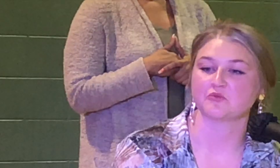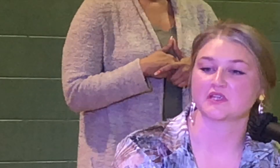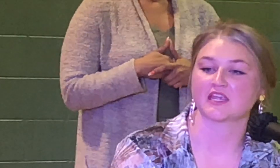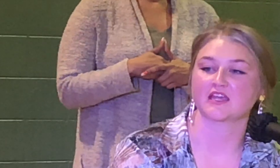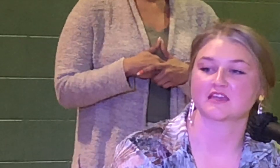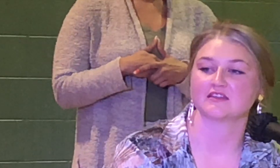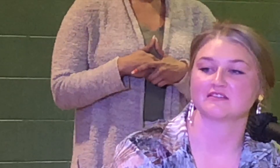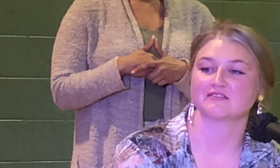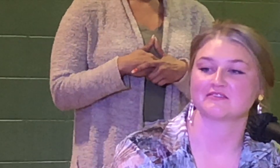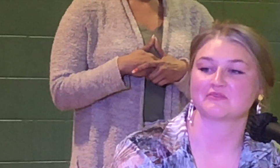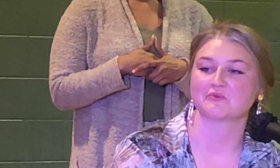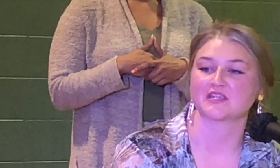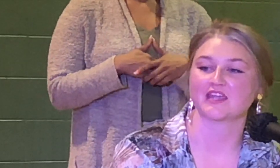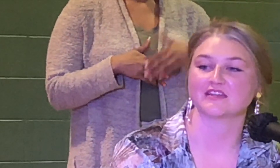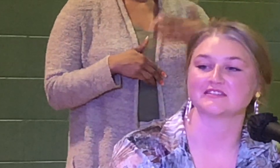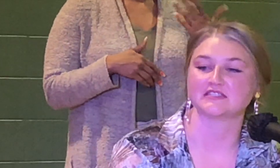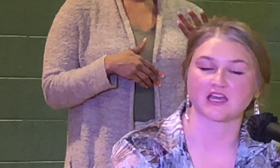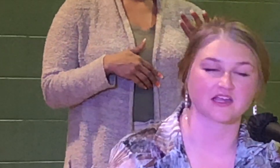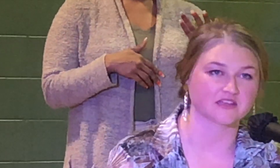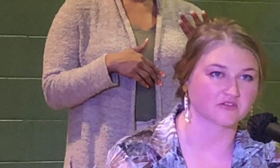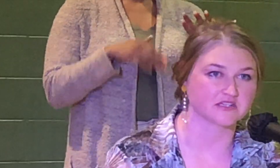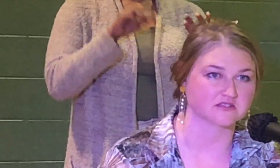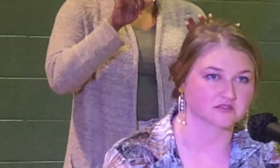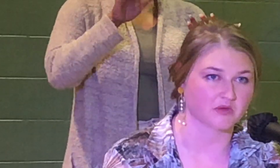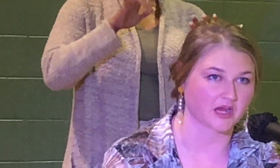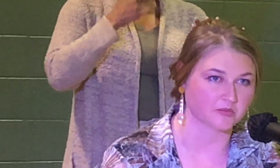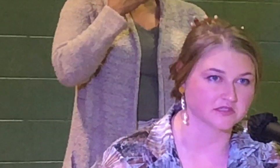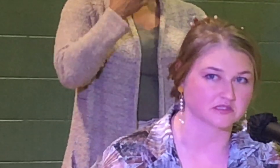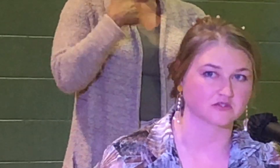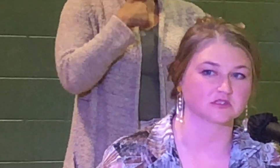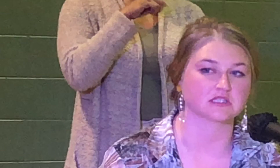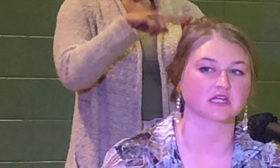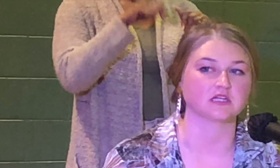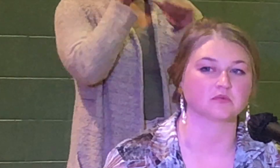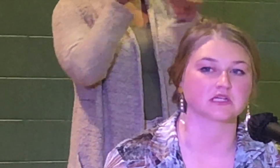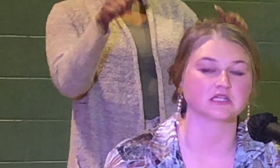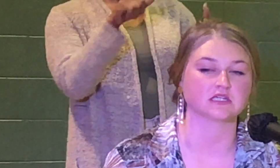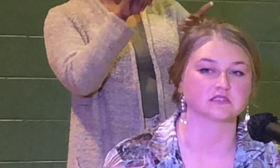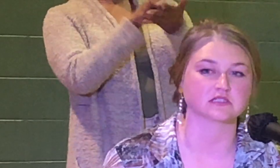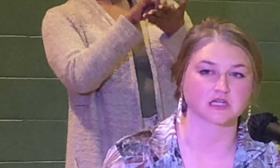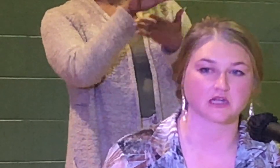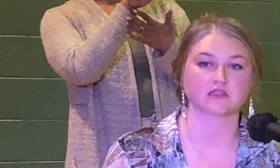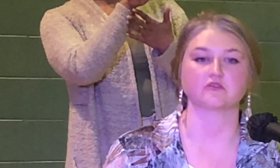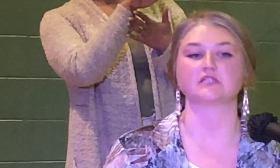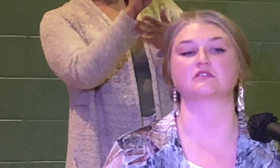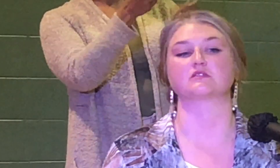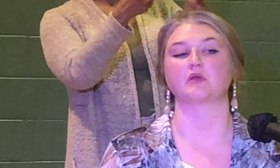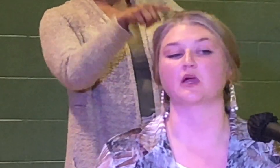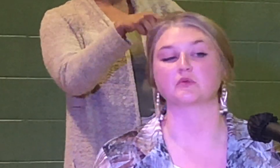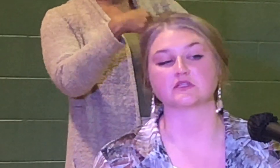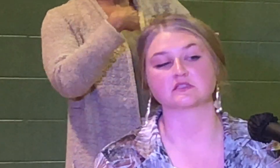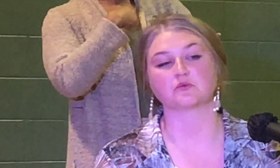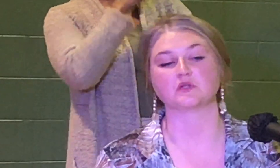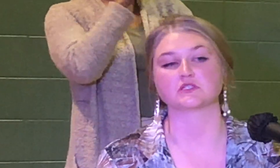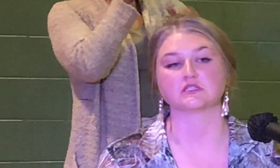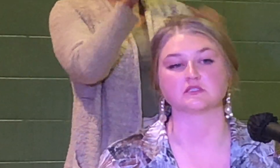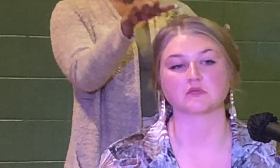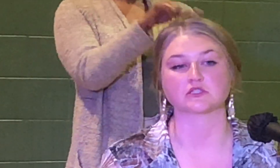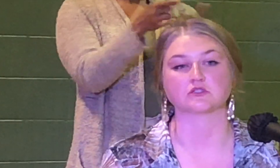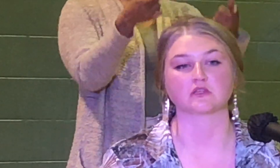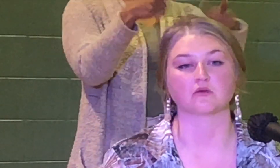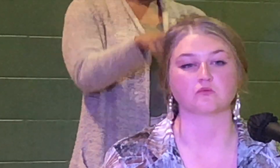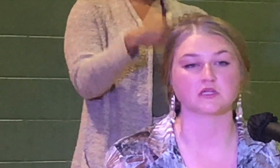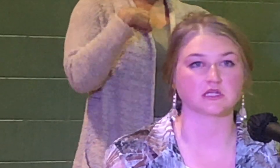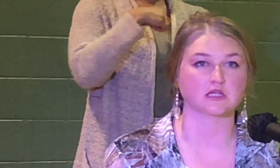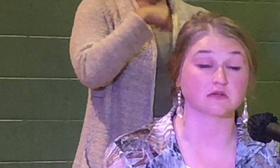I mean, we can't deny that racism happens, and I don't think that anybody is denying that racism happens. We just